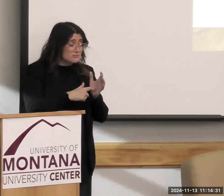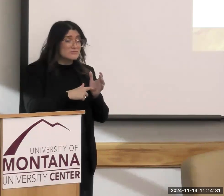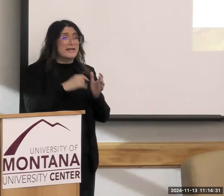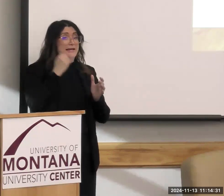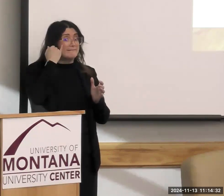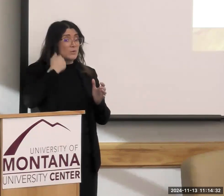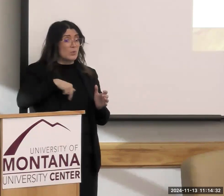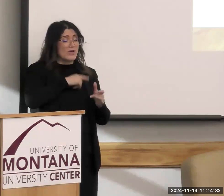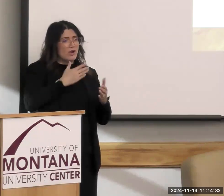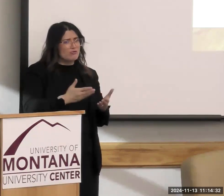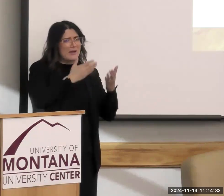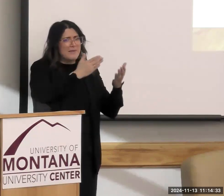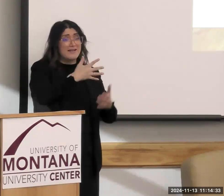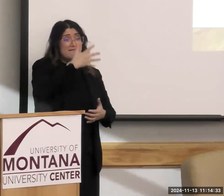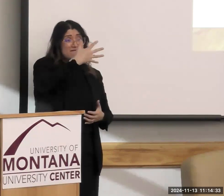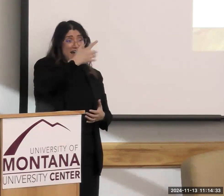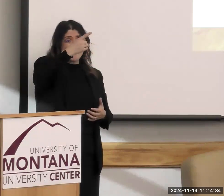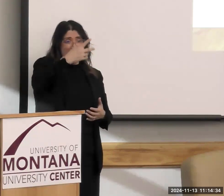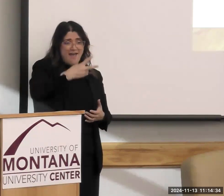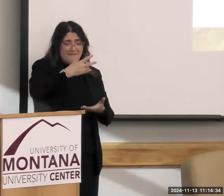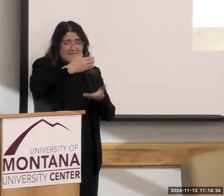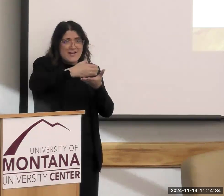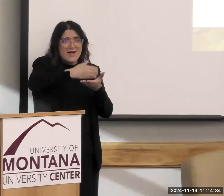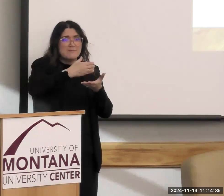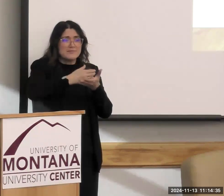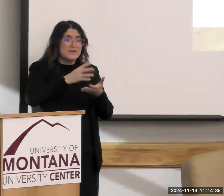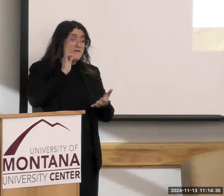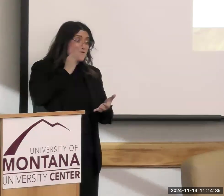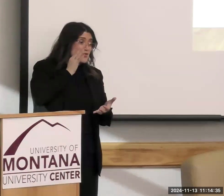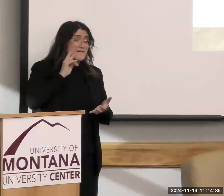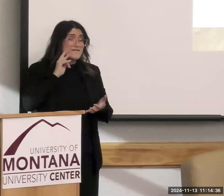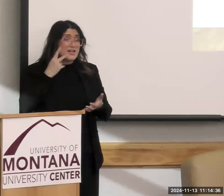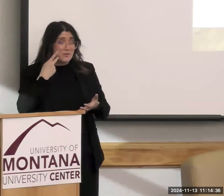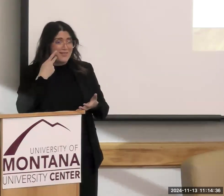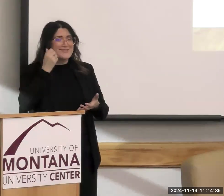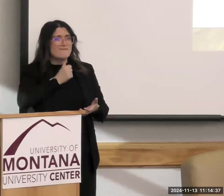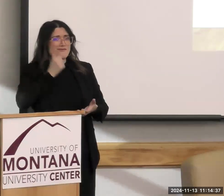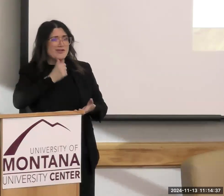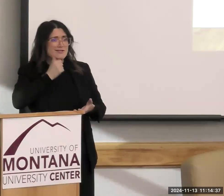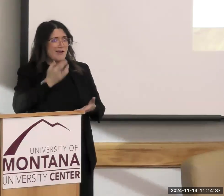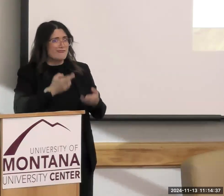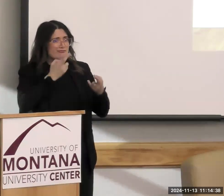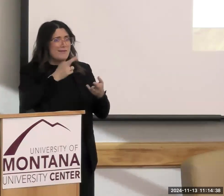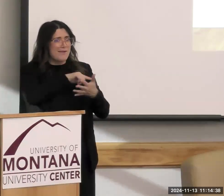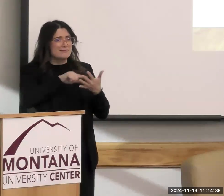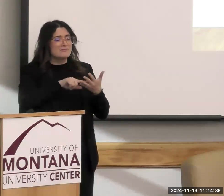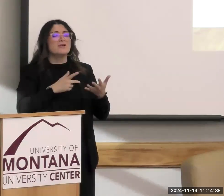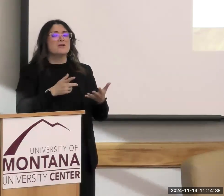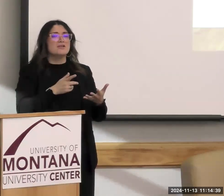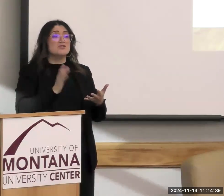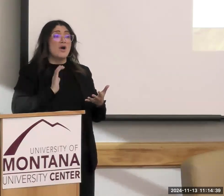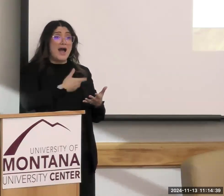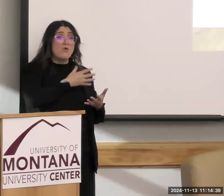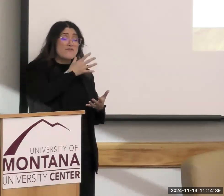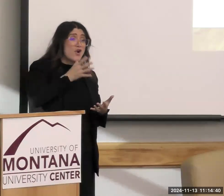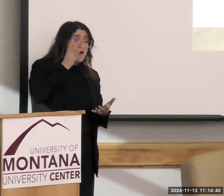half-cup servings of fruits and vegetables a day, our farming industry produced enough for people to have